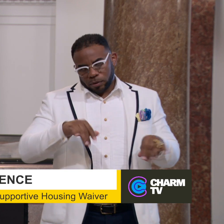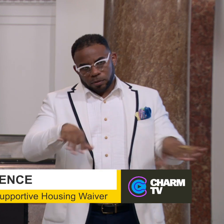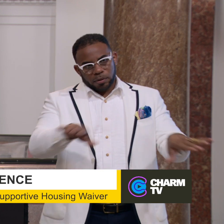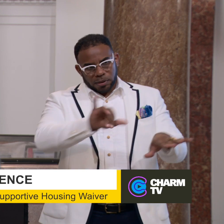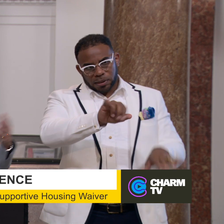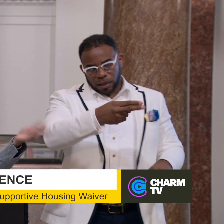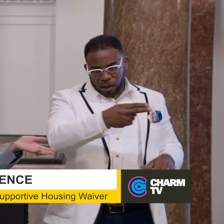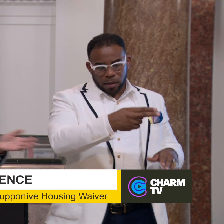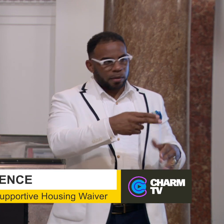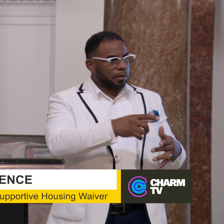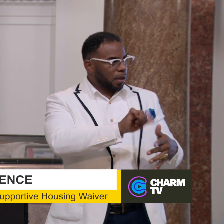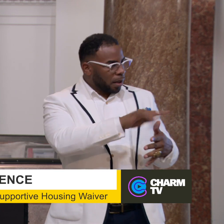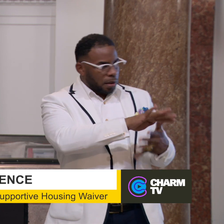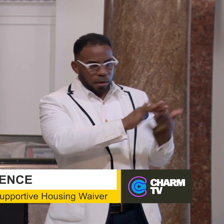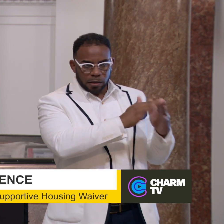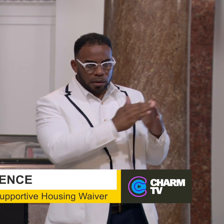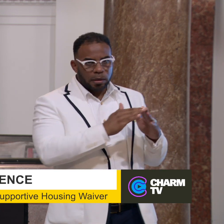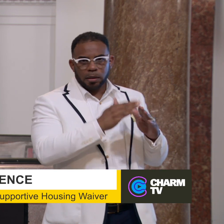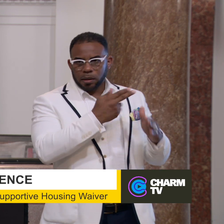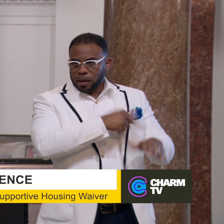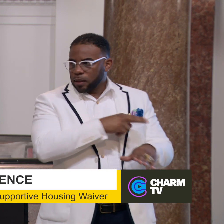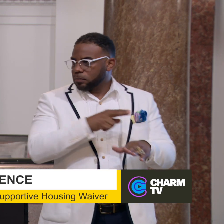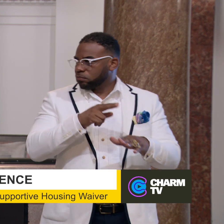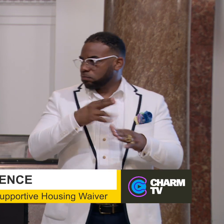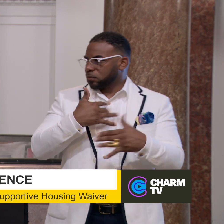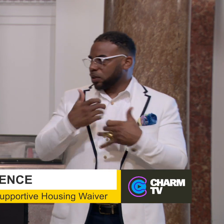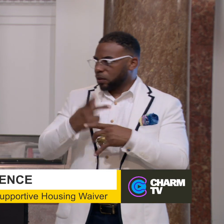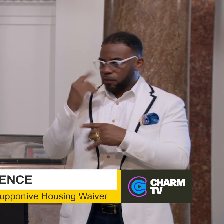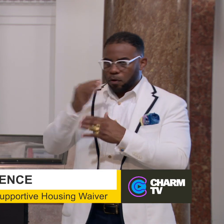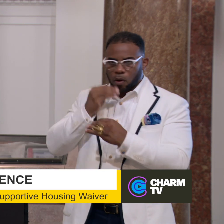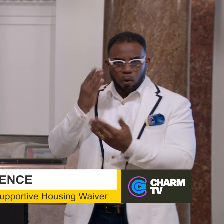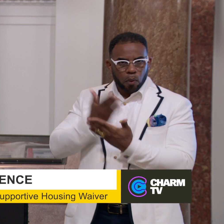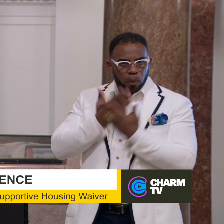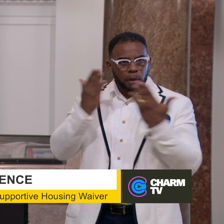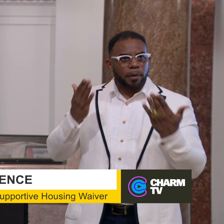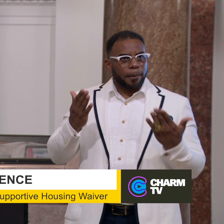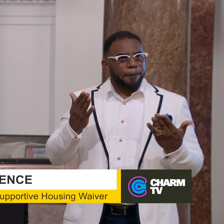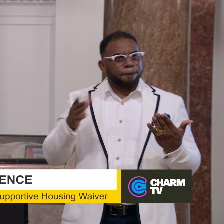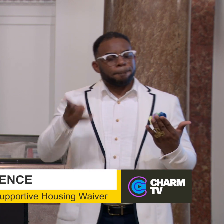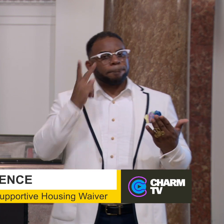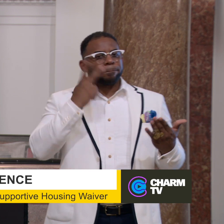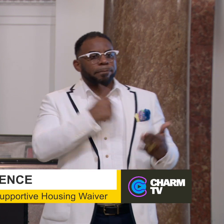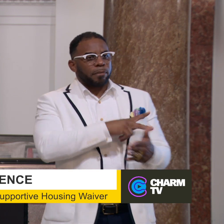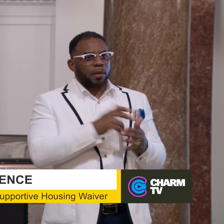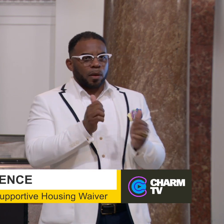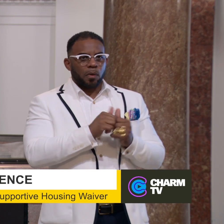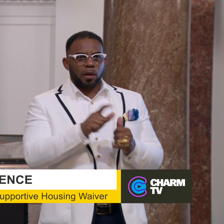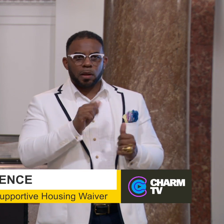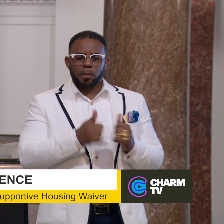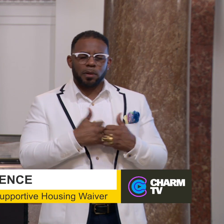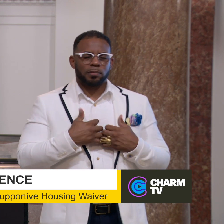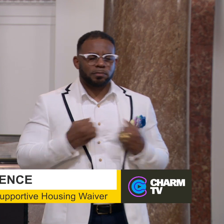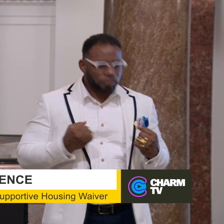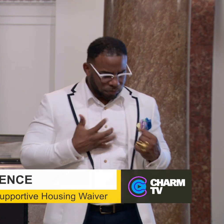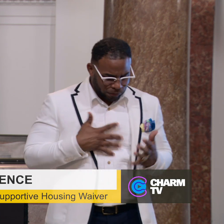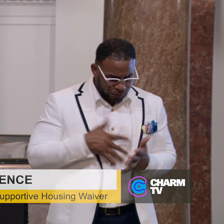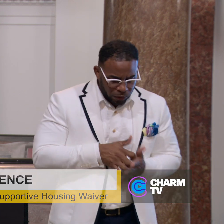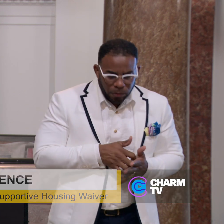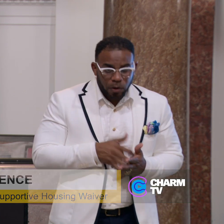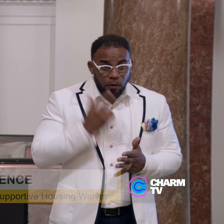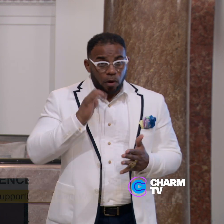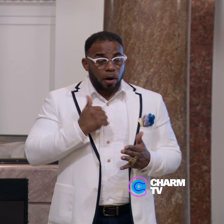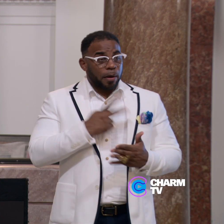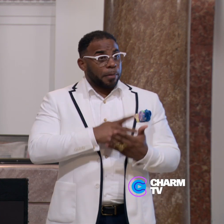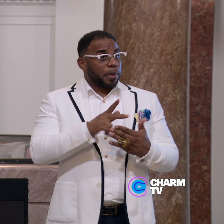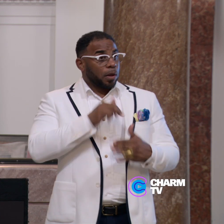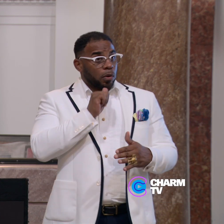at Johns Hopkins or other city hospitals or health care for the homeless, you see patients when they are the most vulnerable. For